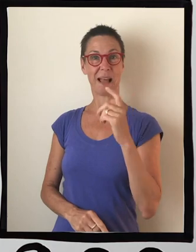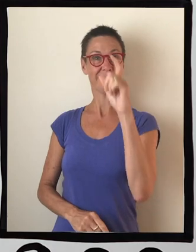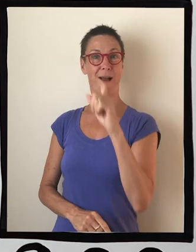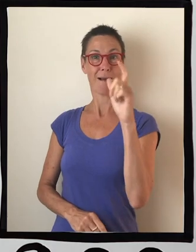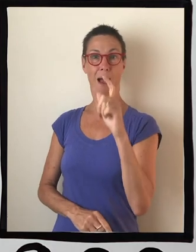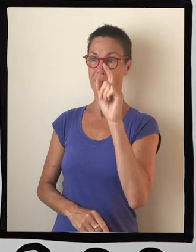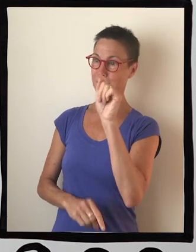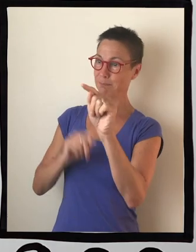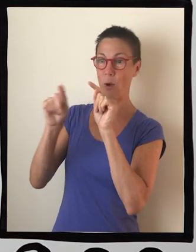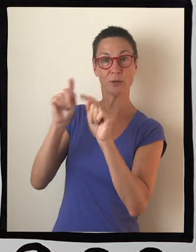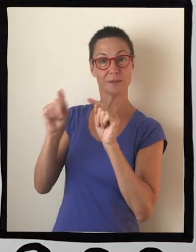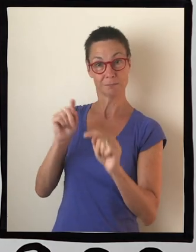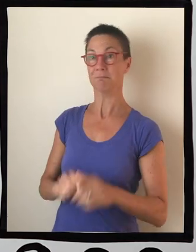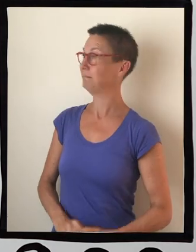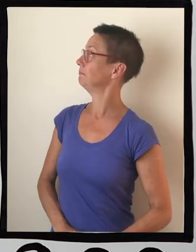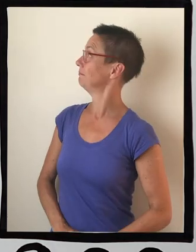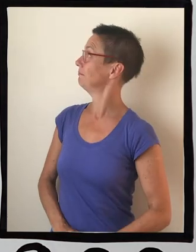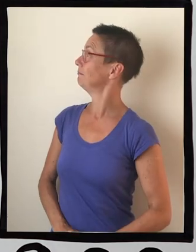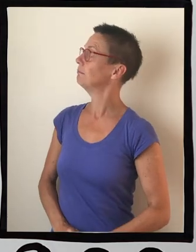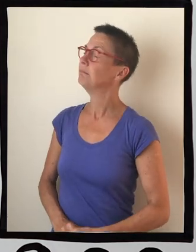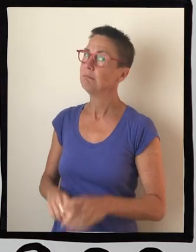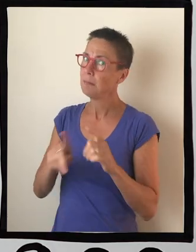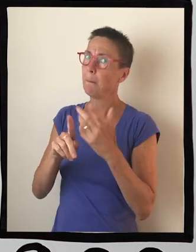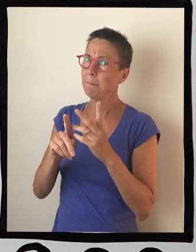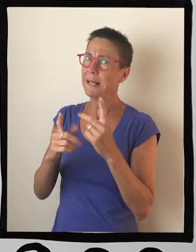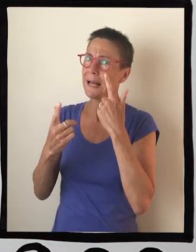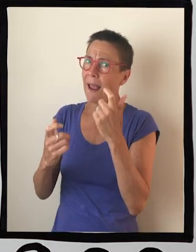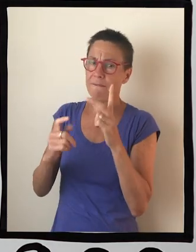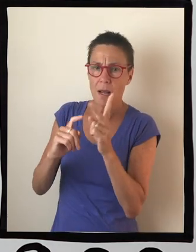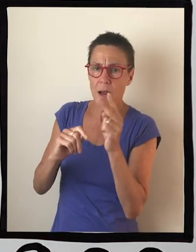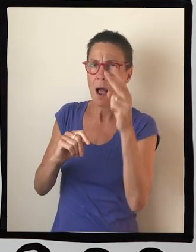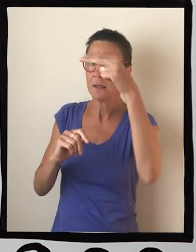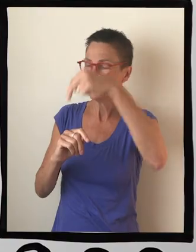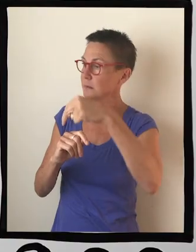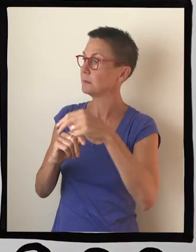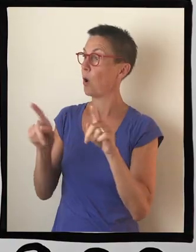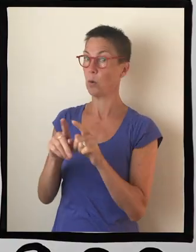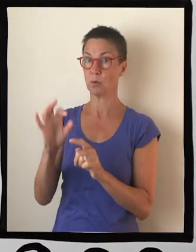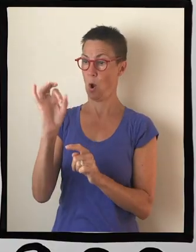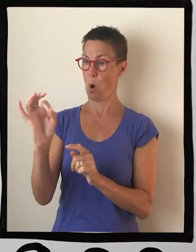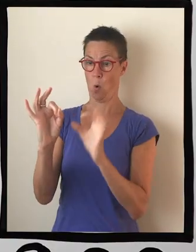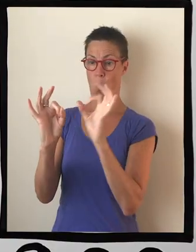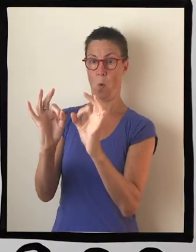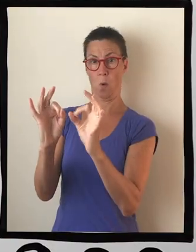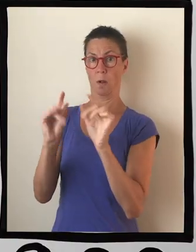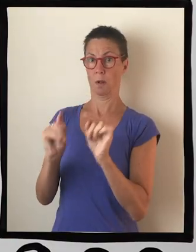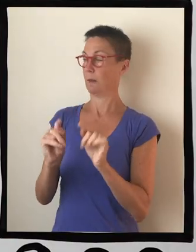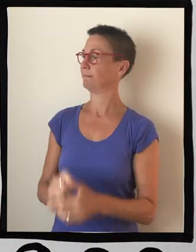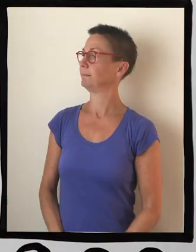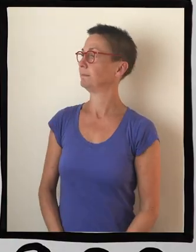decorated mine with spots and I've carefully cut around my feet and put two holes on either side. Oh, yeah. So what you need to do